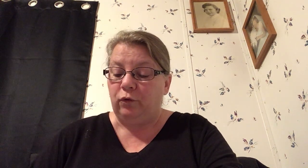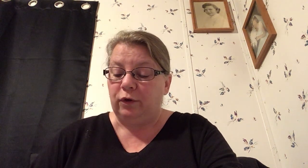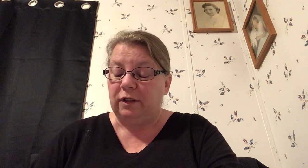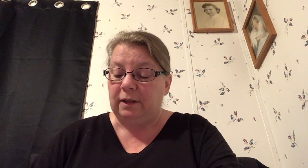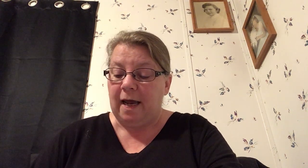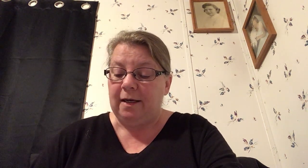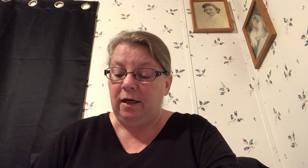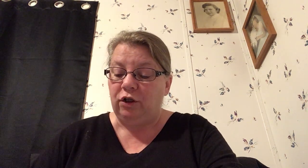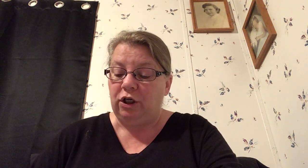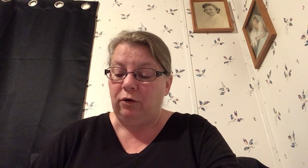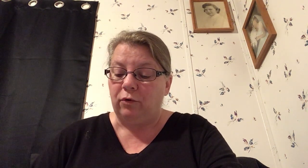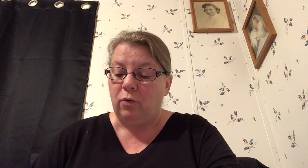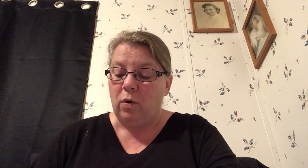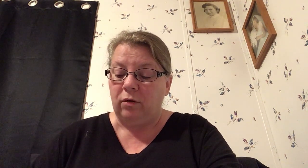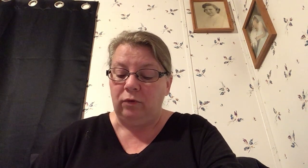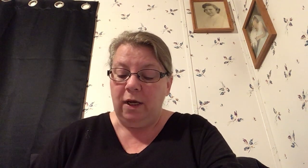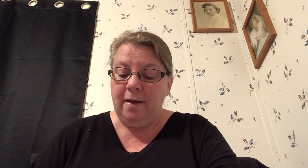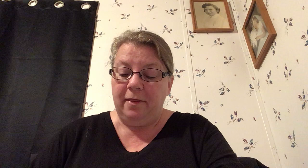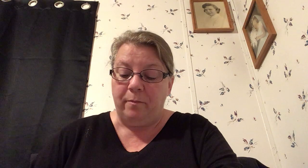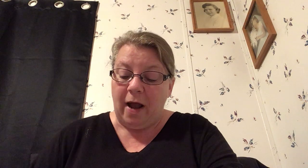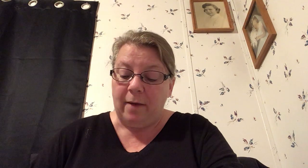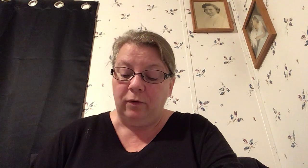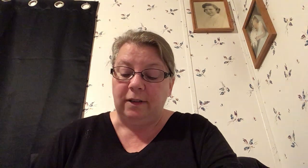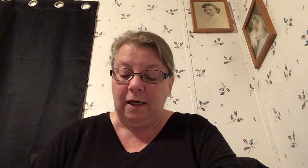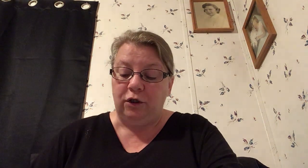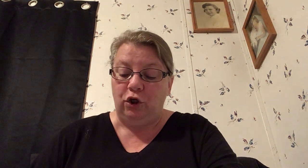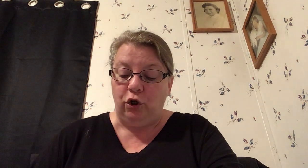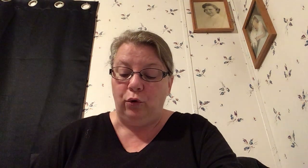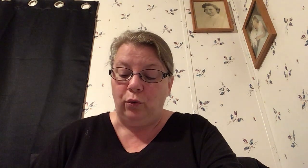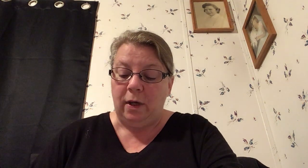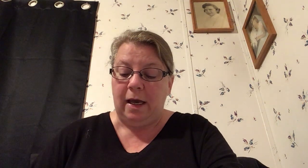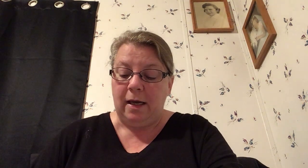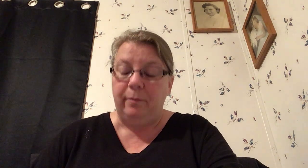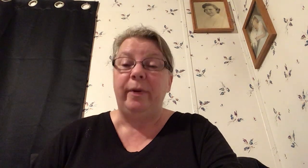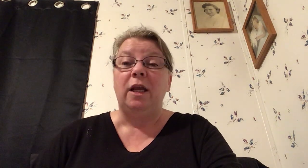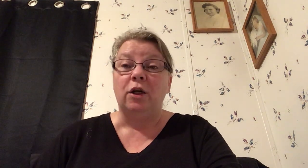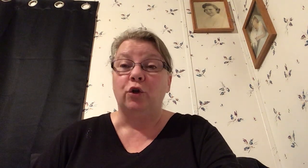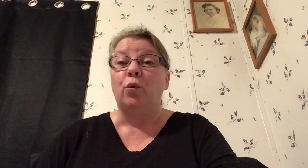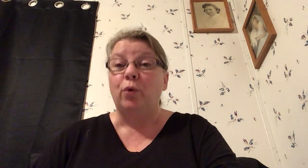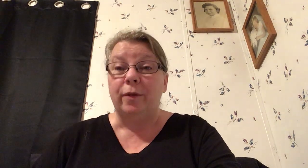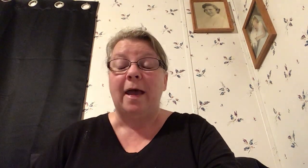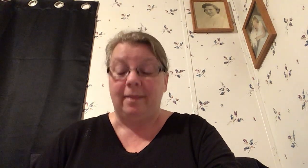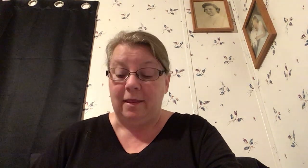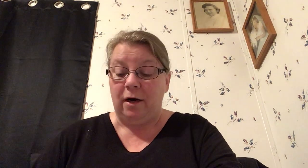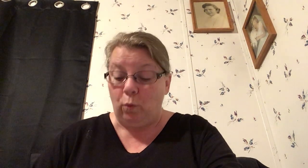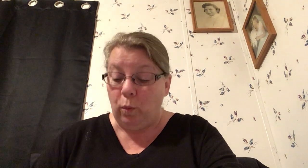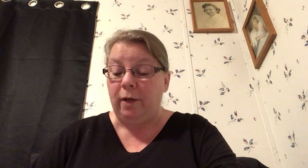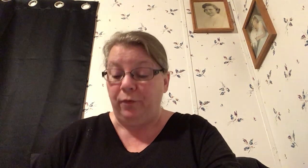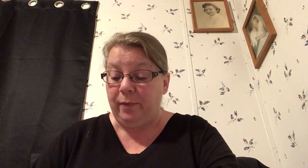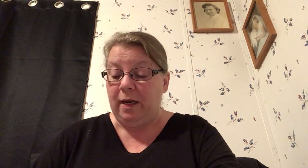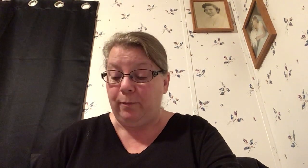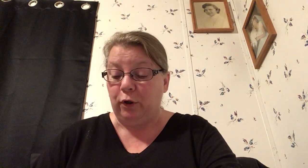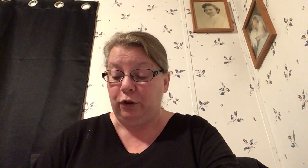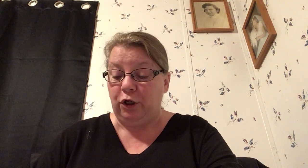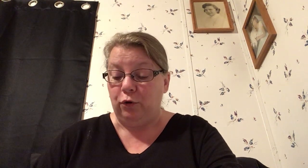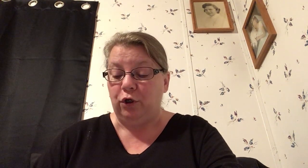or society in general want the Bible says you can be sure that there will be persecution